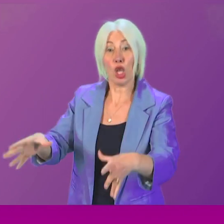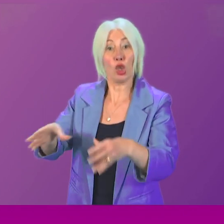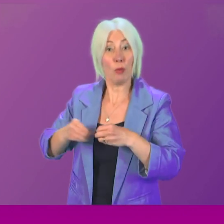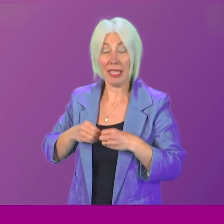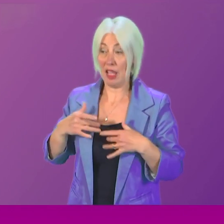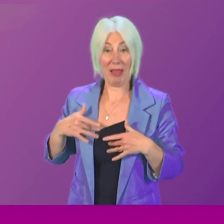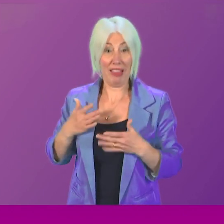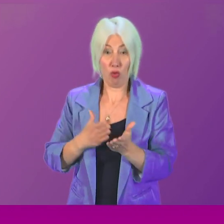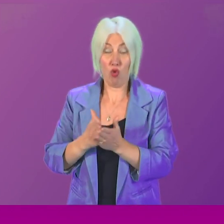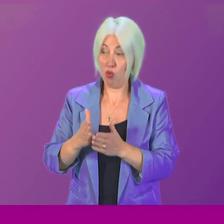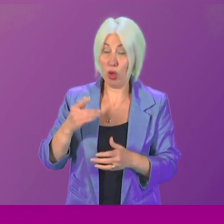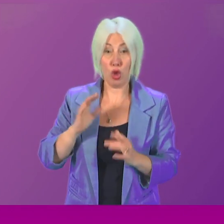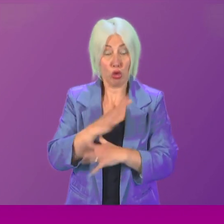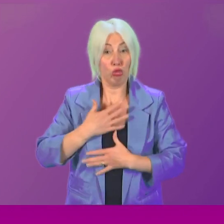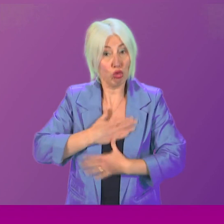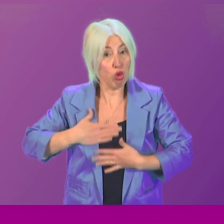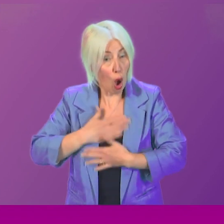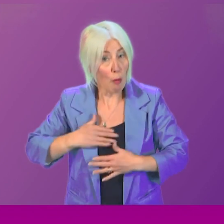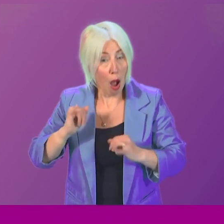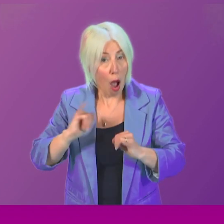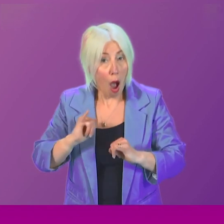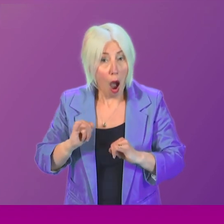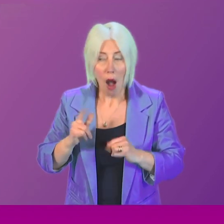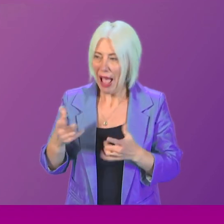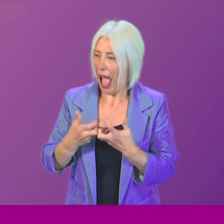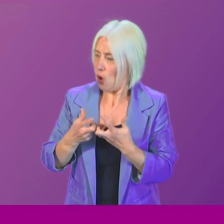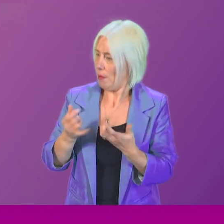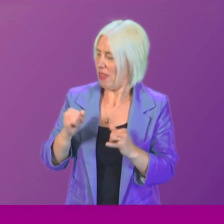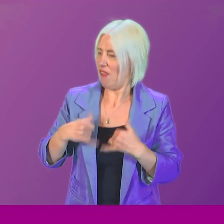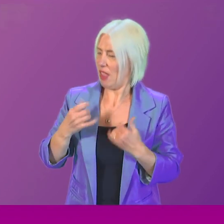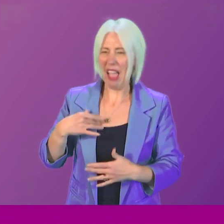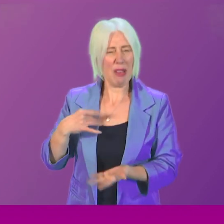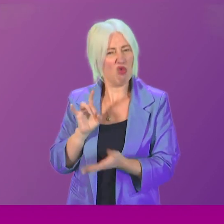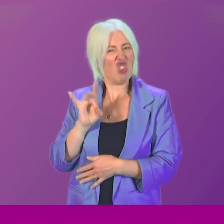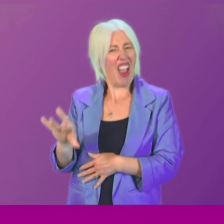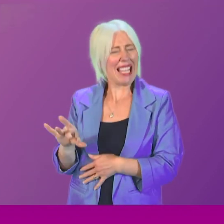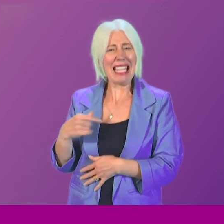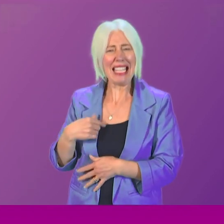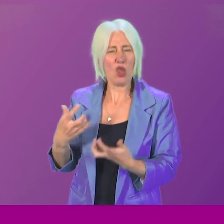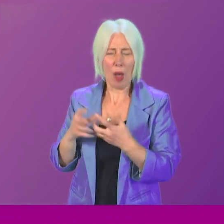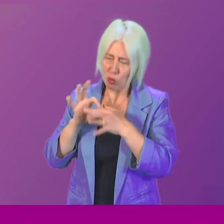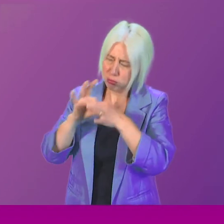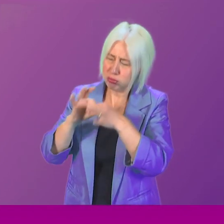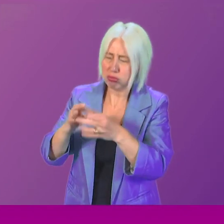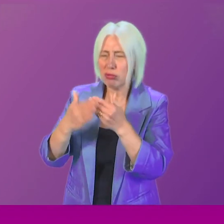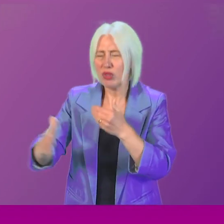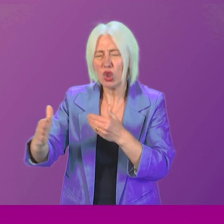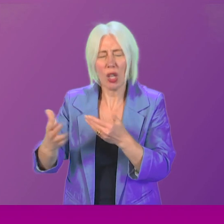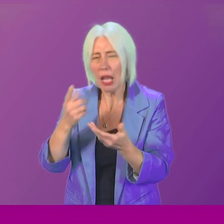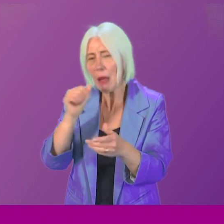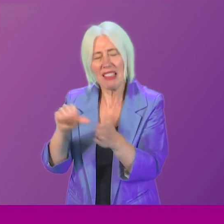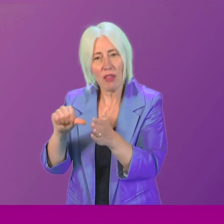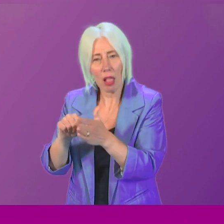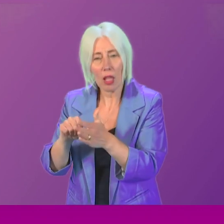often being able to develop and maintain relationships with the total feeling of rejection. So today is just the start of a healing process,